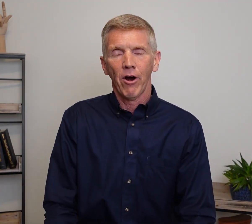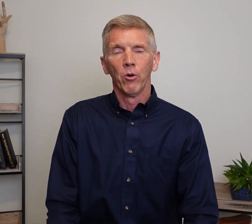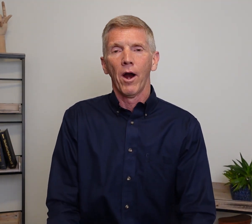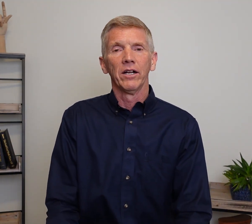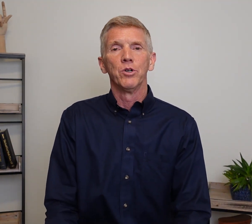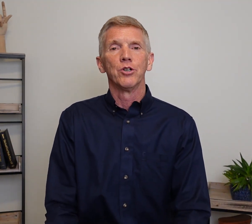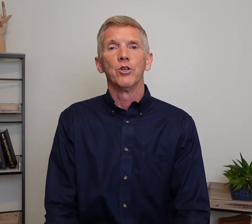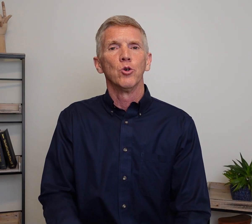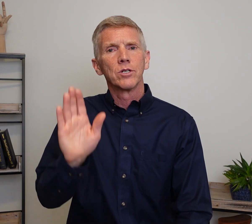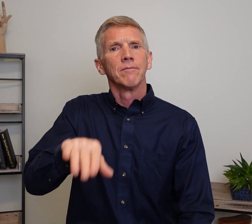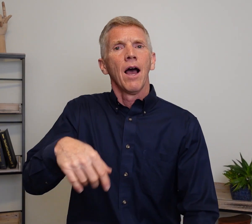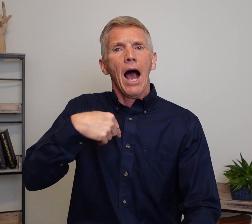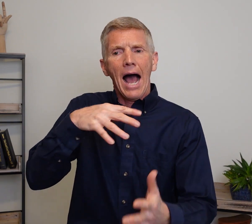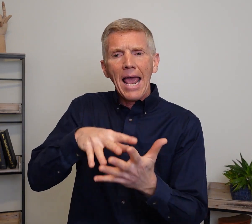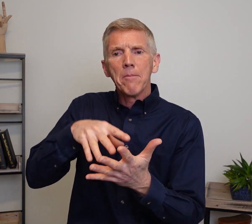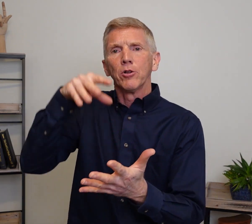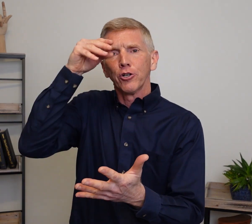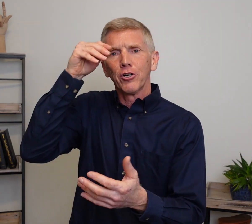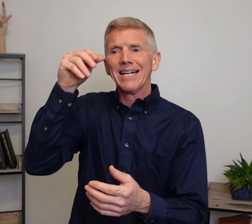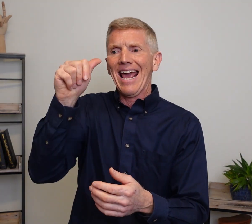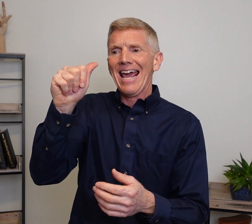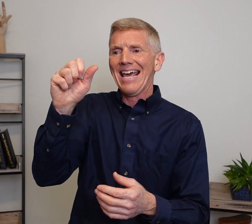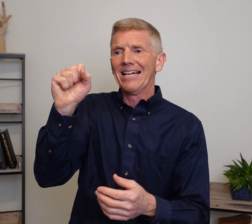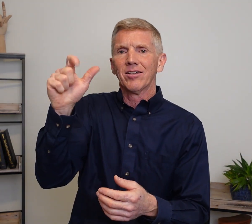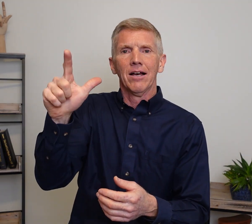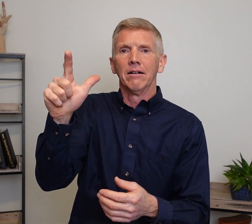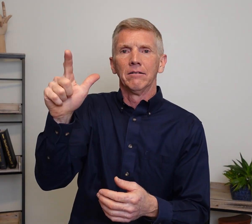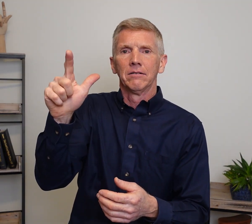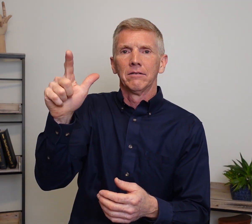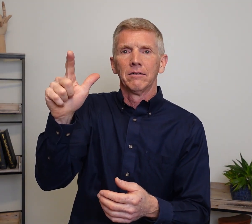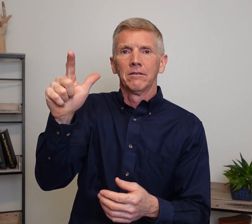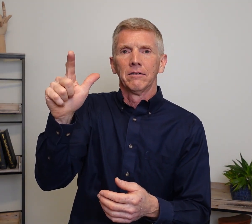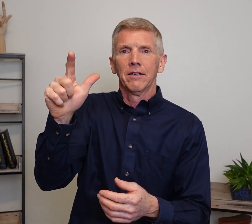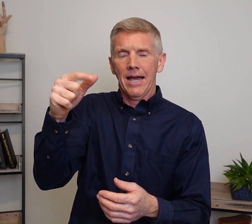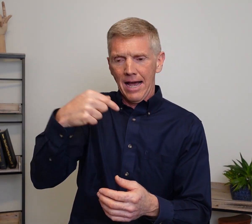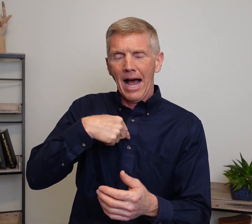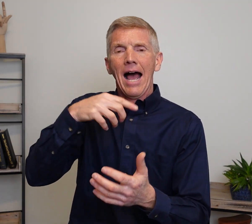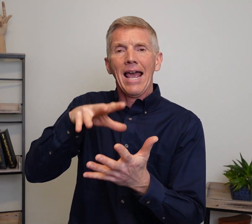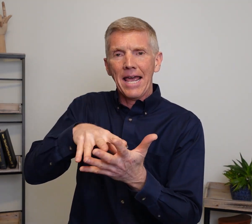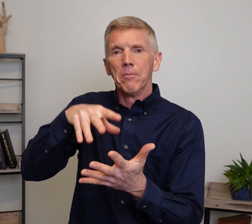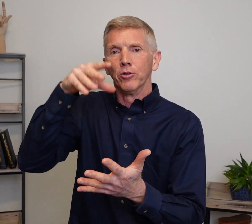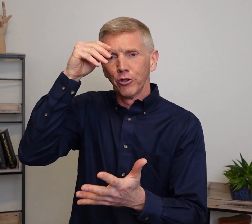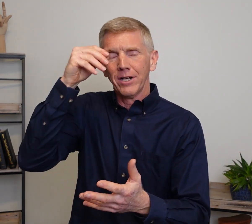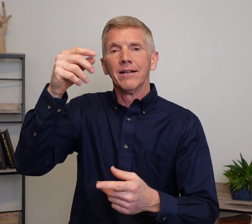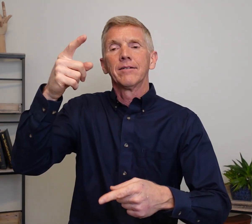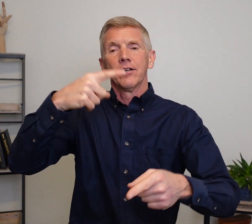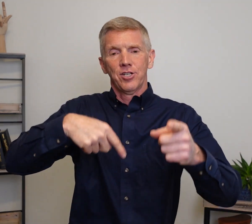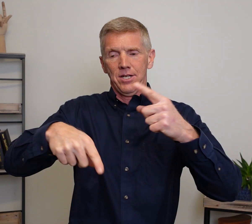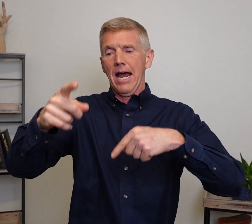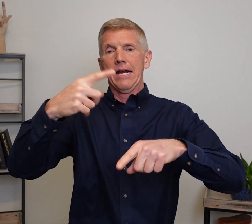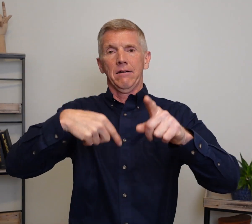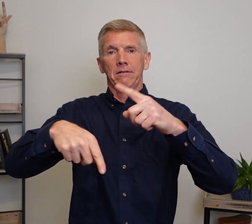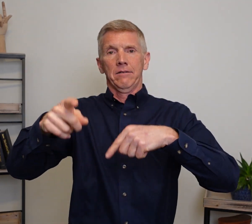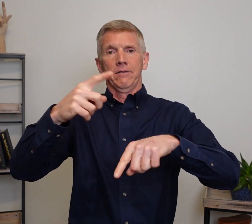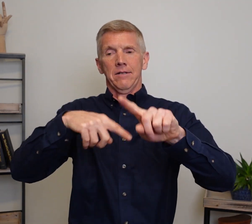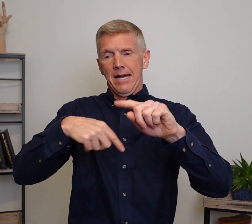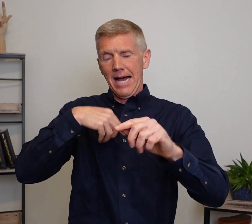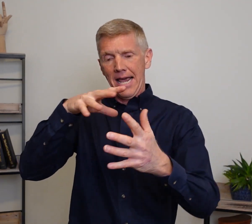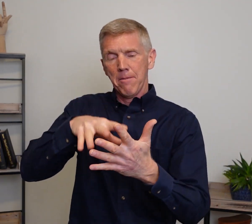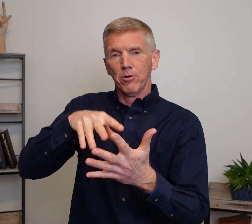Very rarely would you use, I am learning ASL. Okay. I am learning to sign. I am